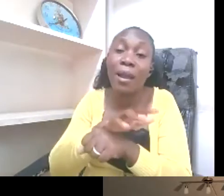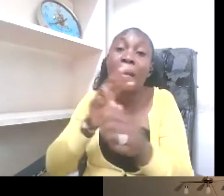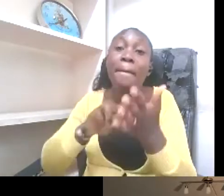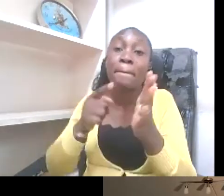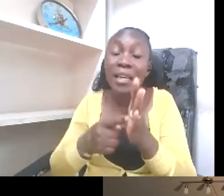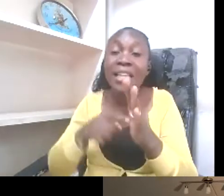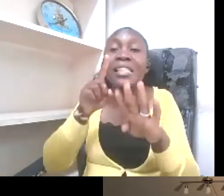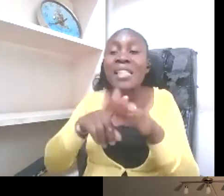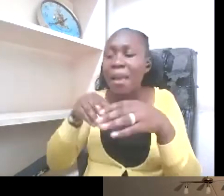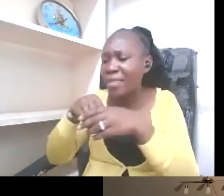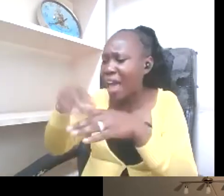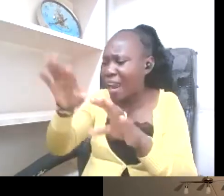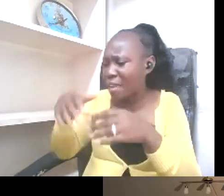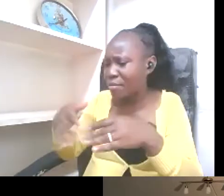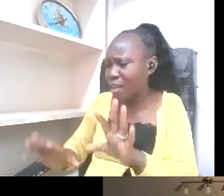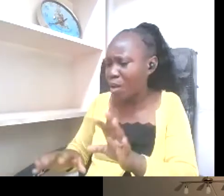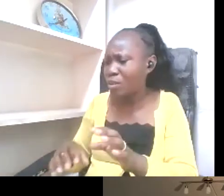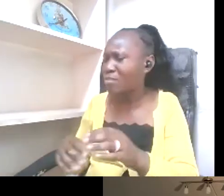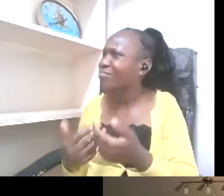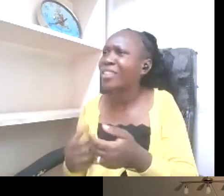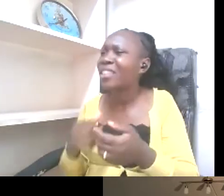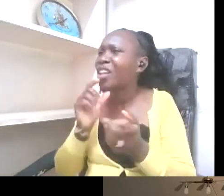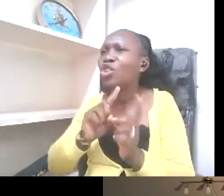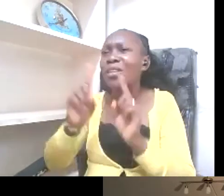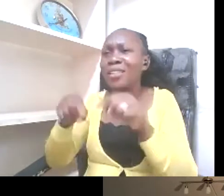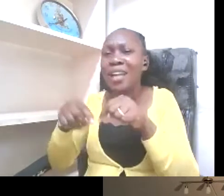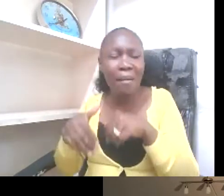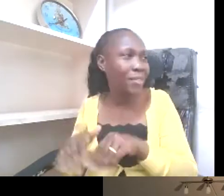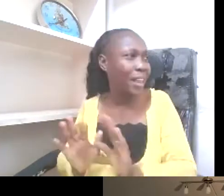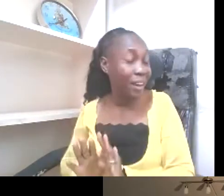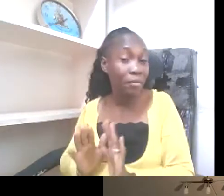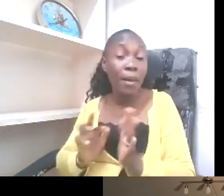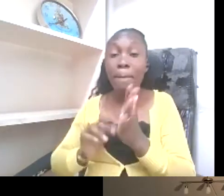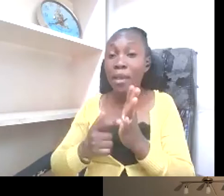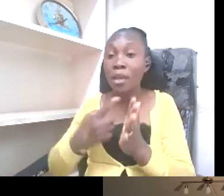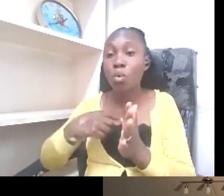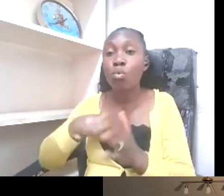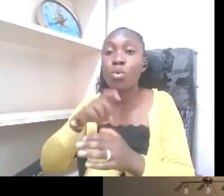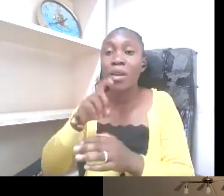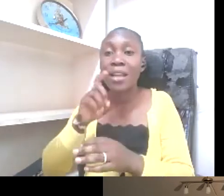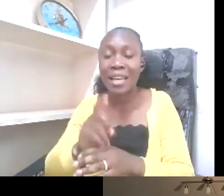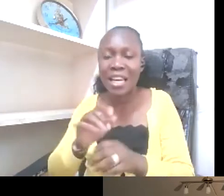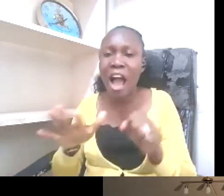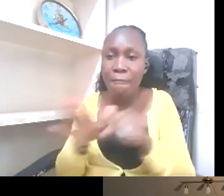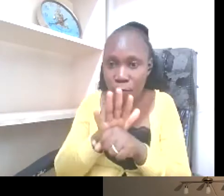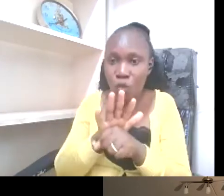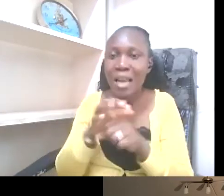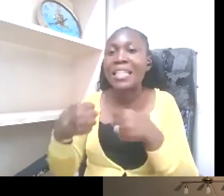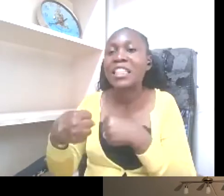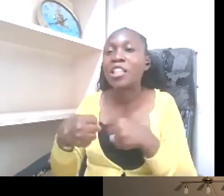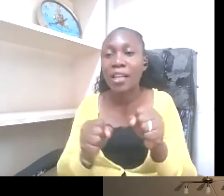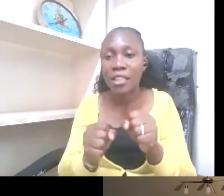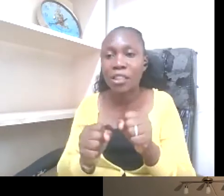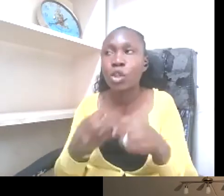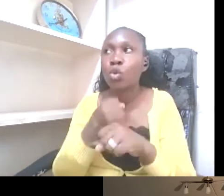just show up at all. And so, we need quite a comprehensive strategy to ensure success